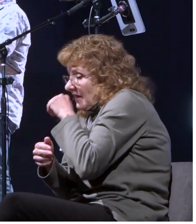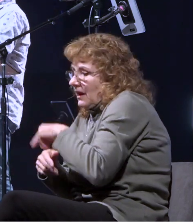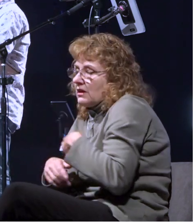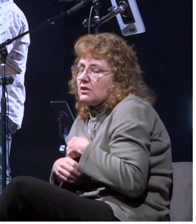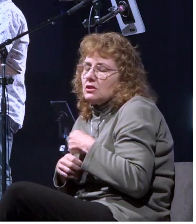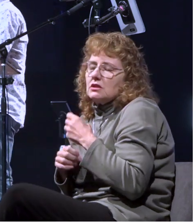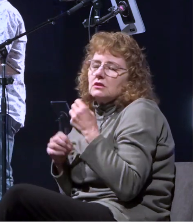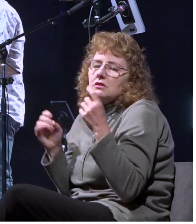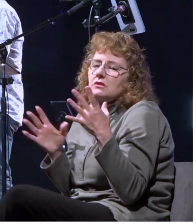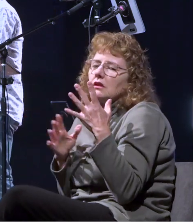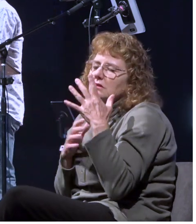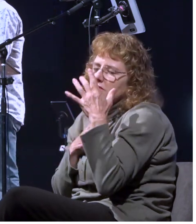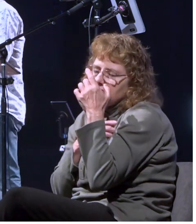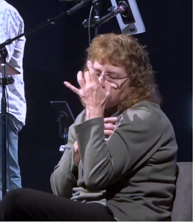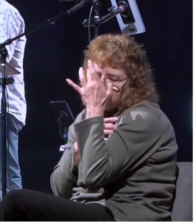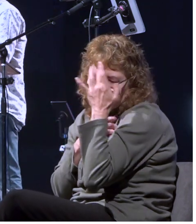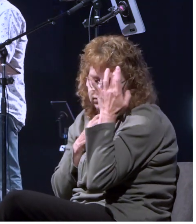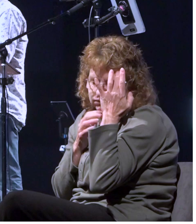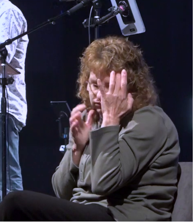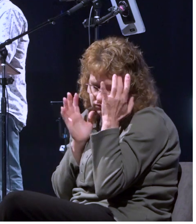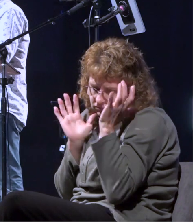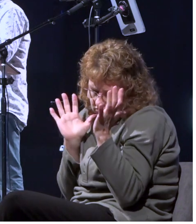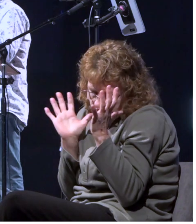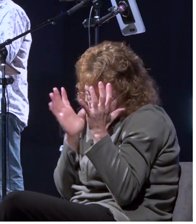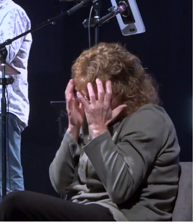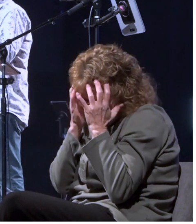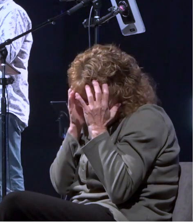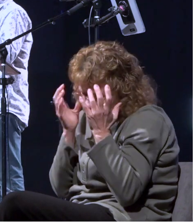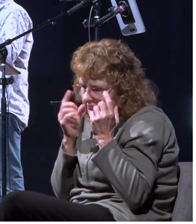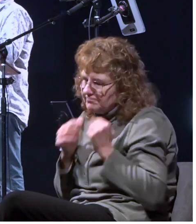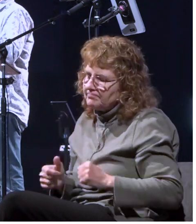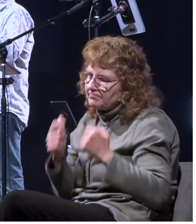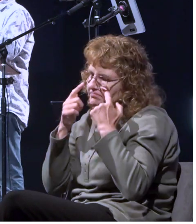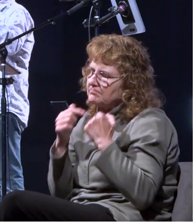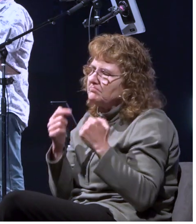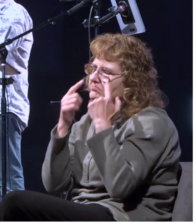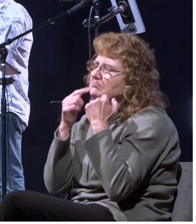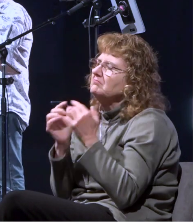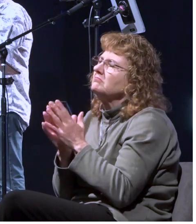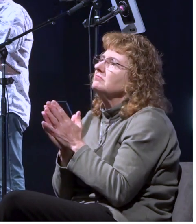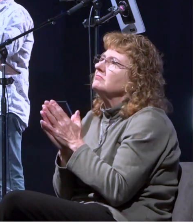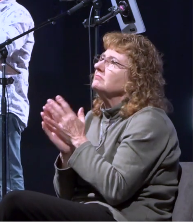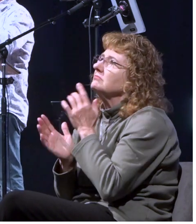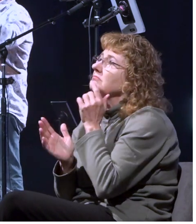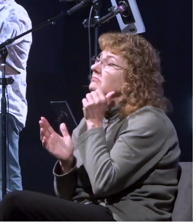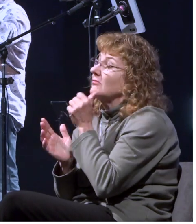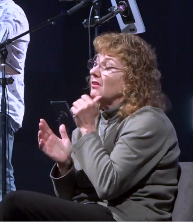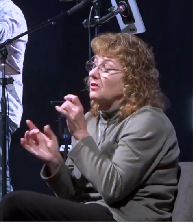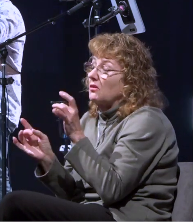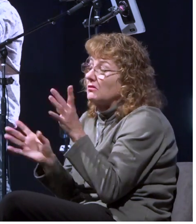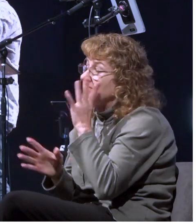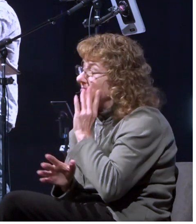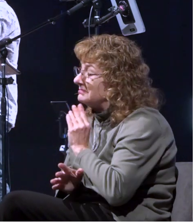distraught and and um i mean this this this was a a violent uh